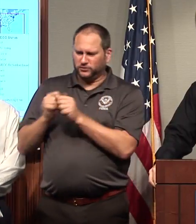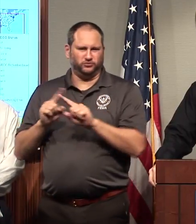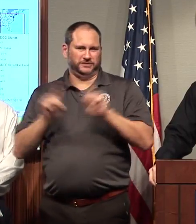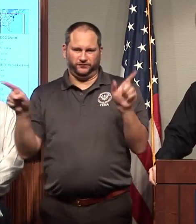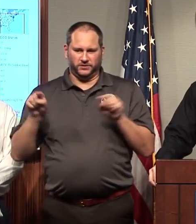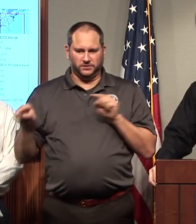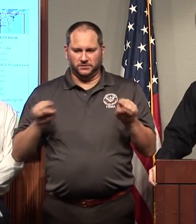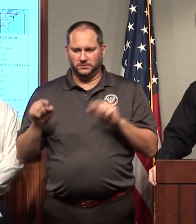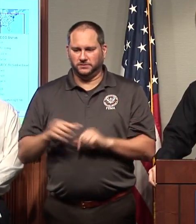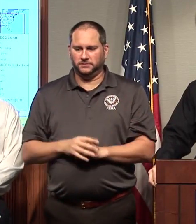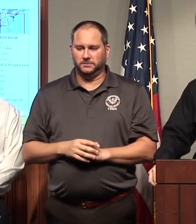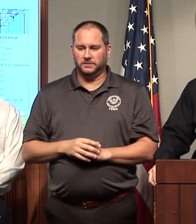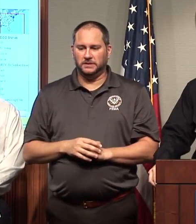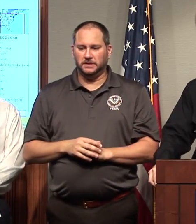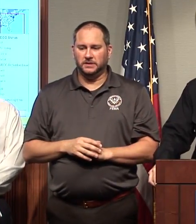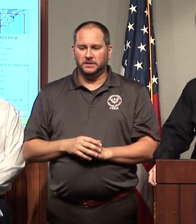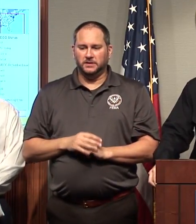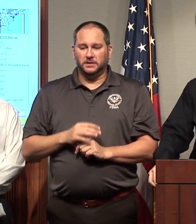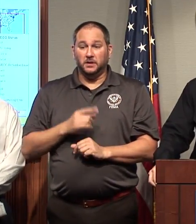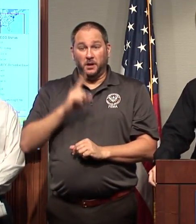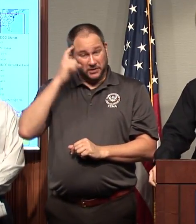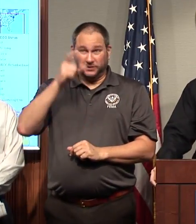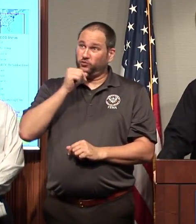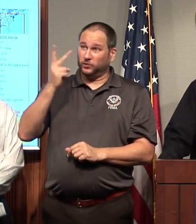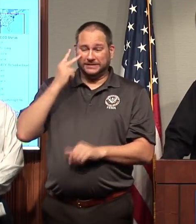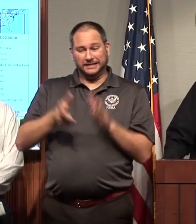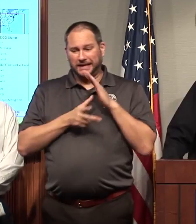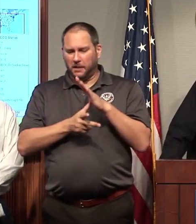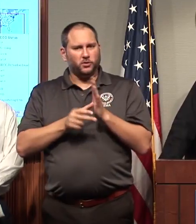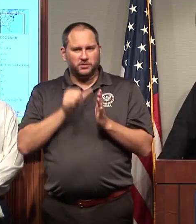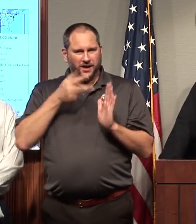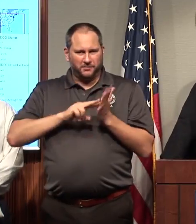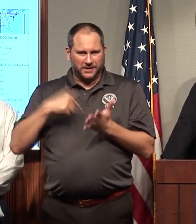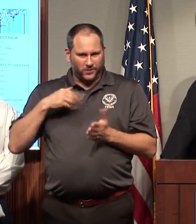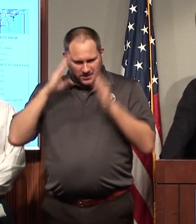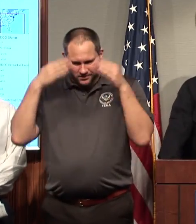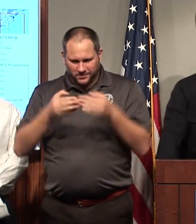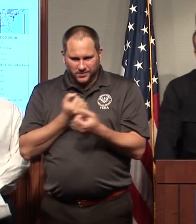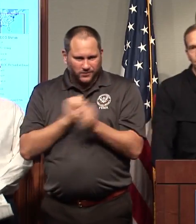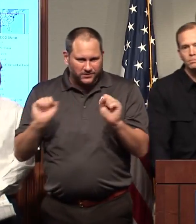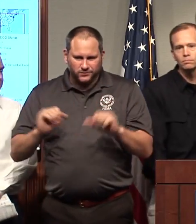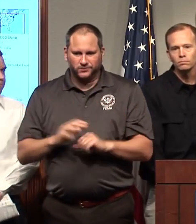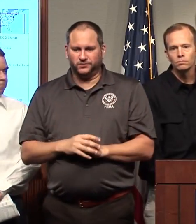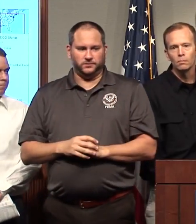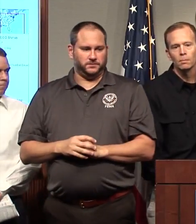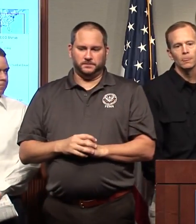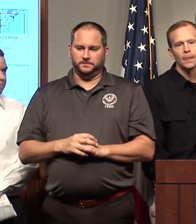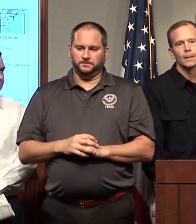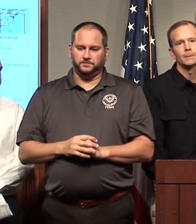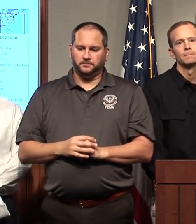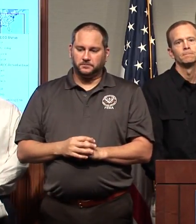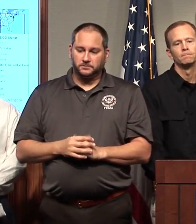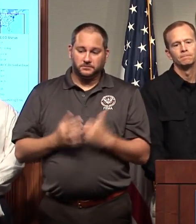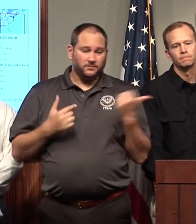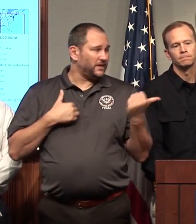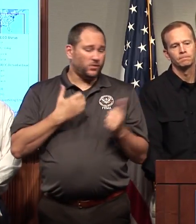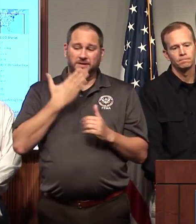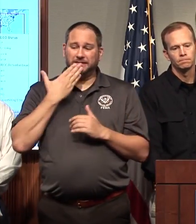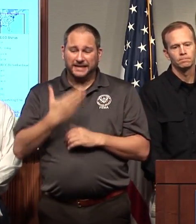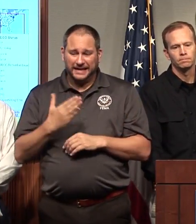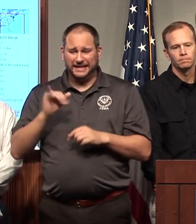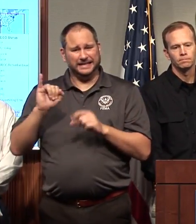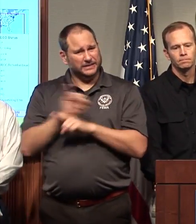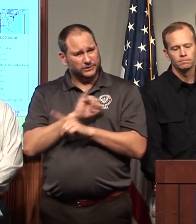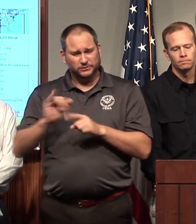just because you don't see a helicopter doesn't mean we're not actively putting forward the missions. I also wanted to end with thanking our industry partners to help with